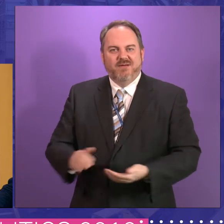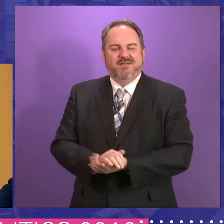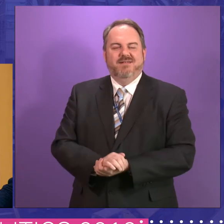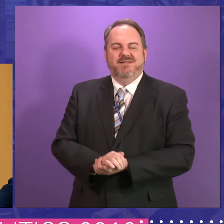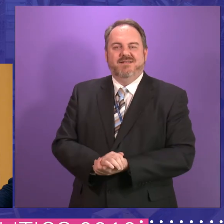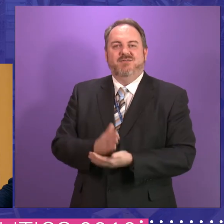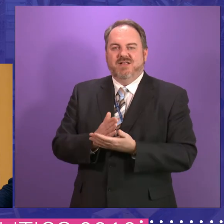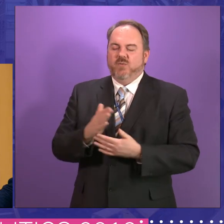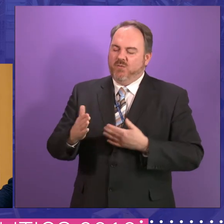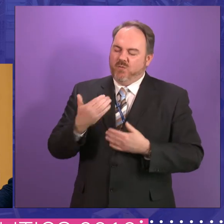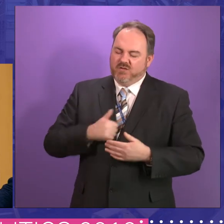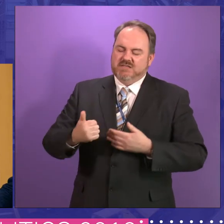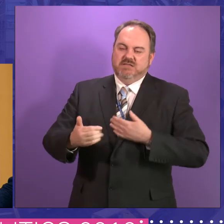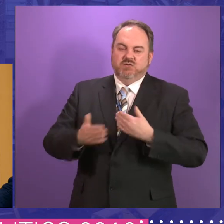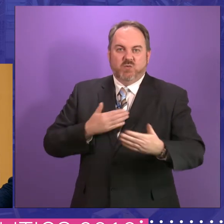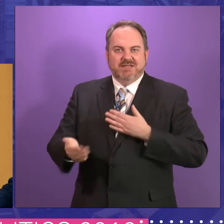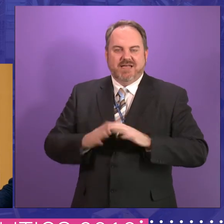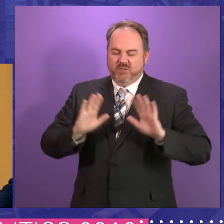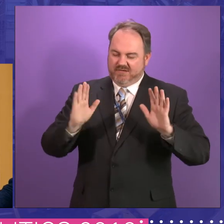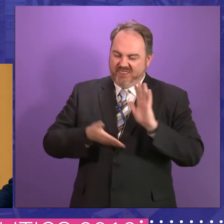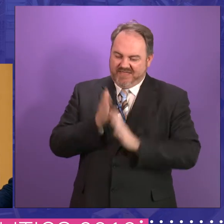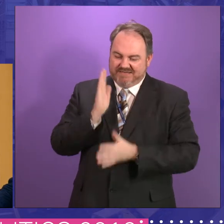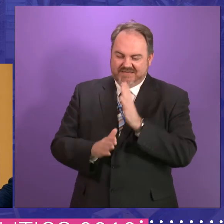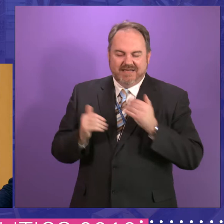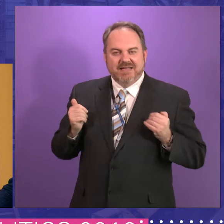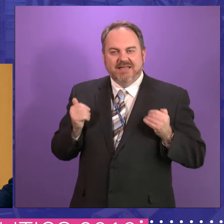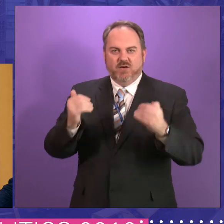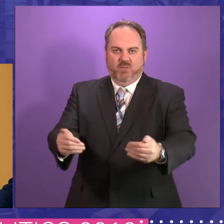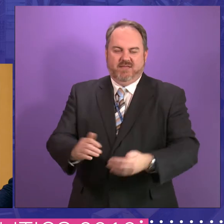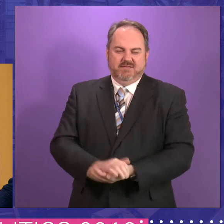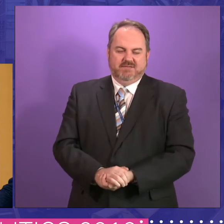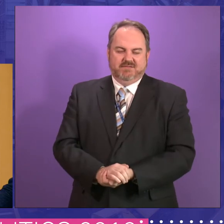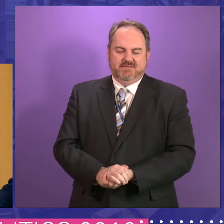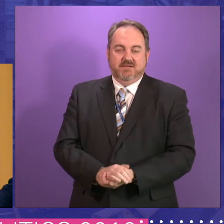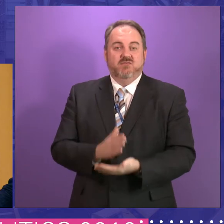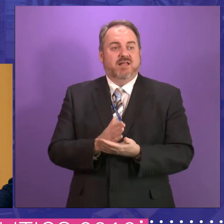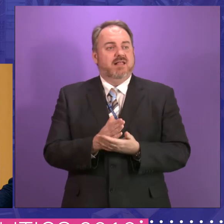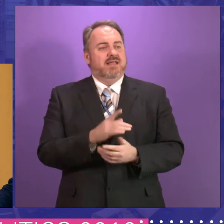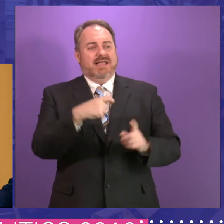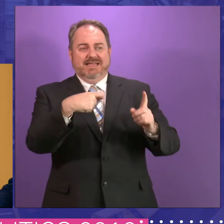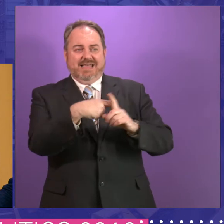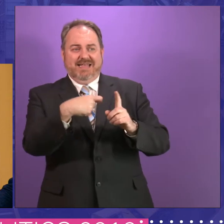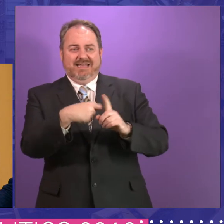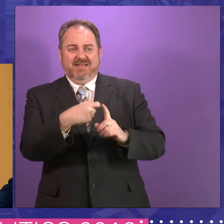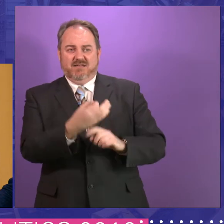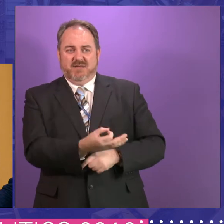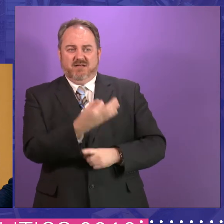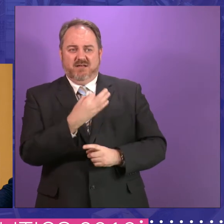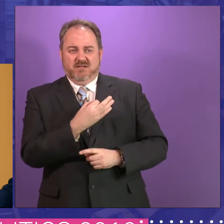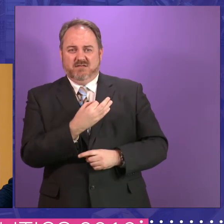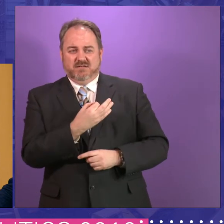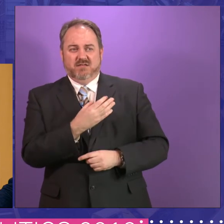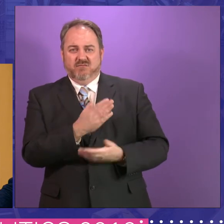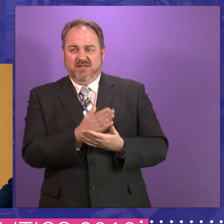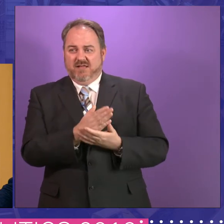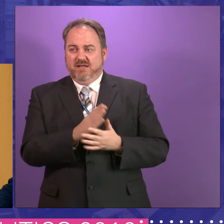situation is resolved and we move on. Because going back to Kenny's question, I was struck. mean, I was looking at some headlines recently, and this is